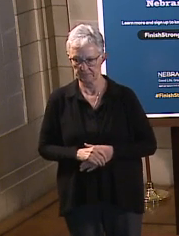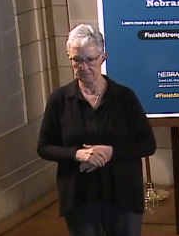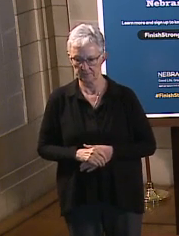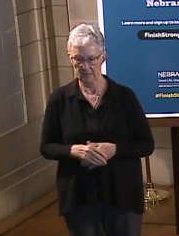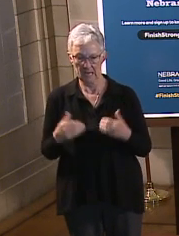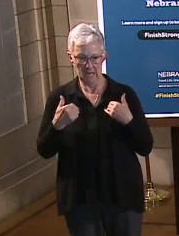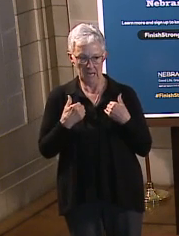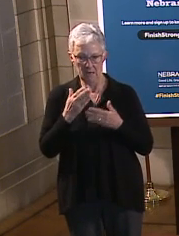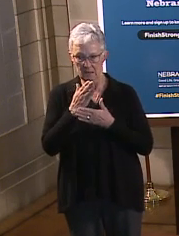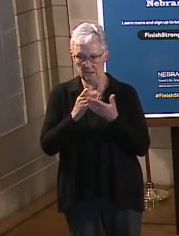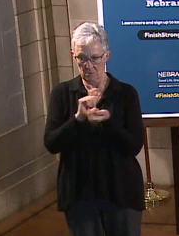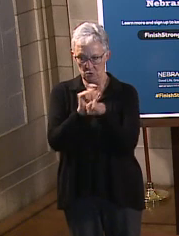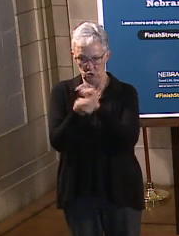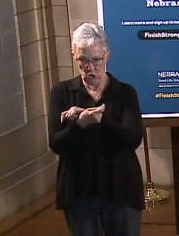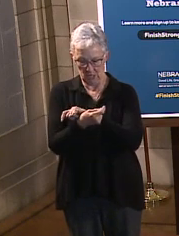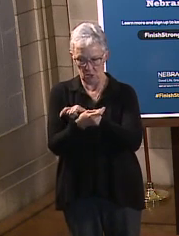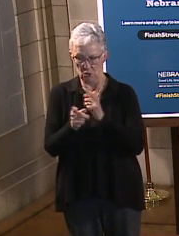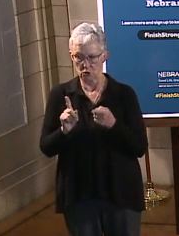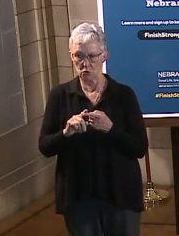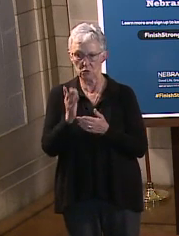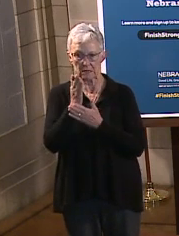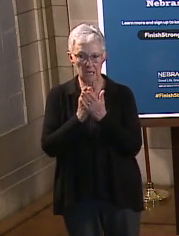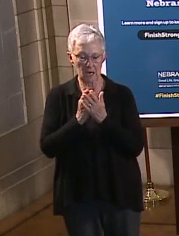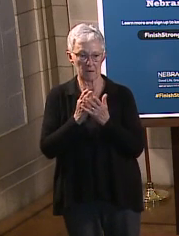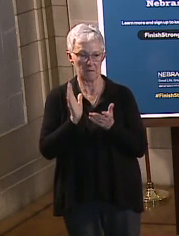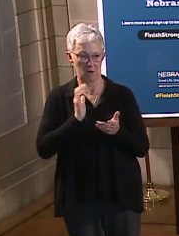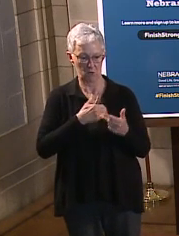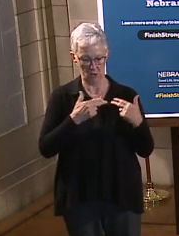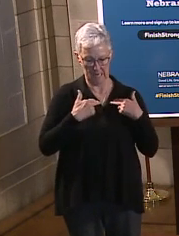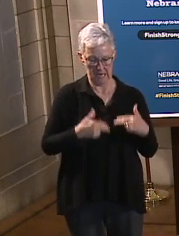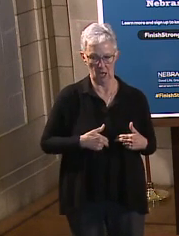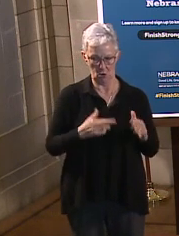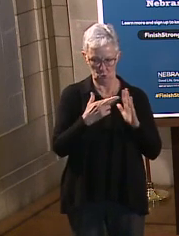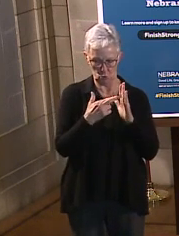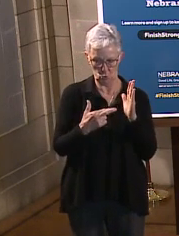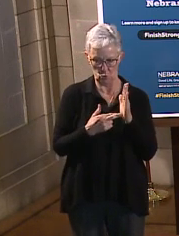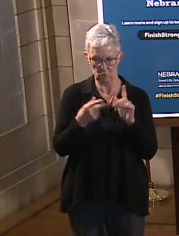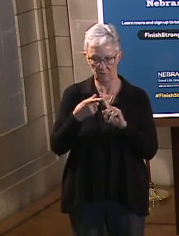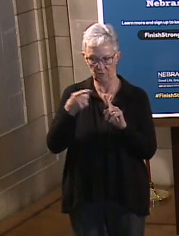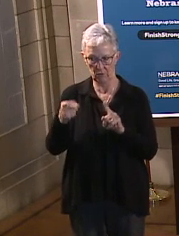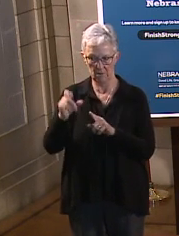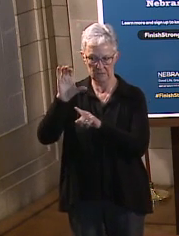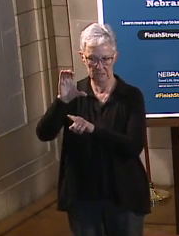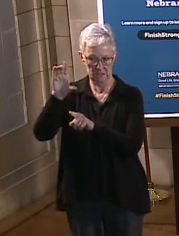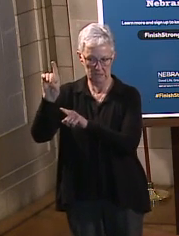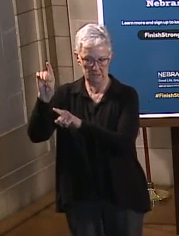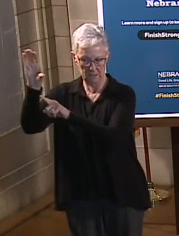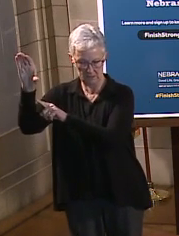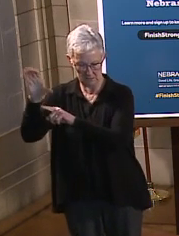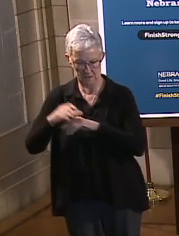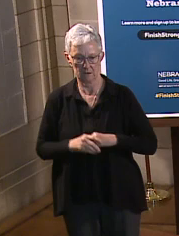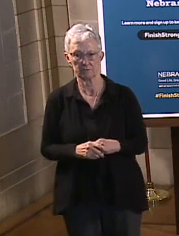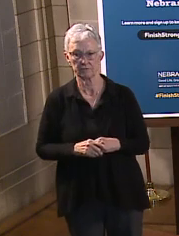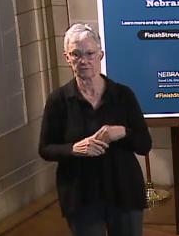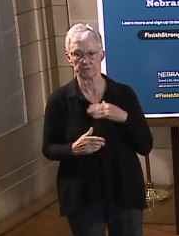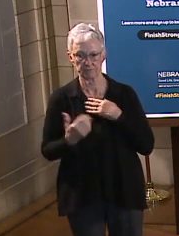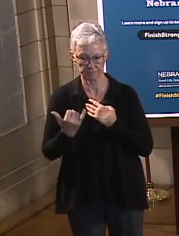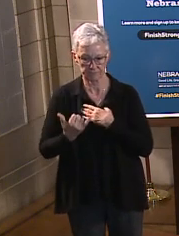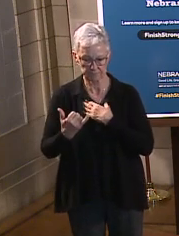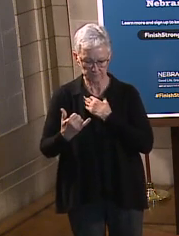on some CDC guidance and some additional information we want to update you on, and so we have